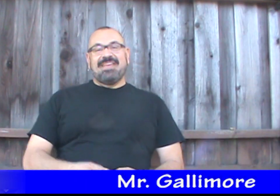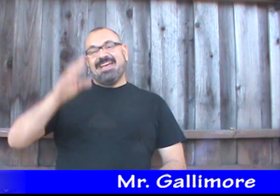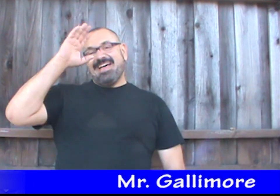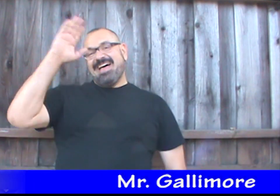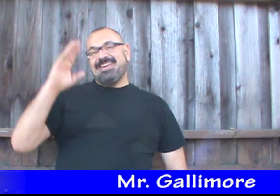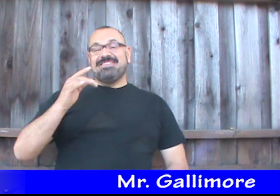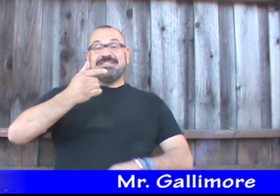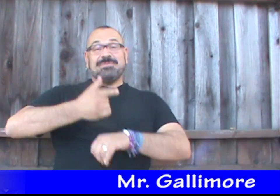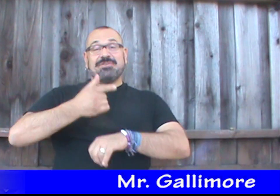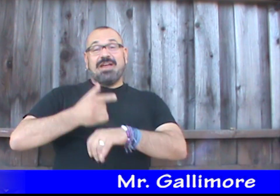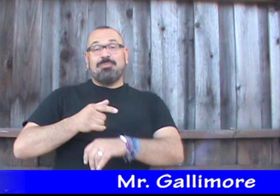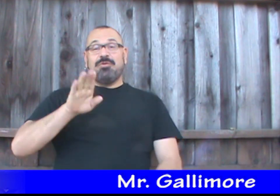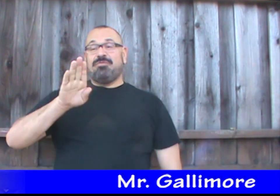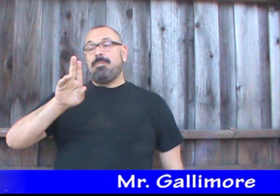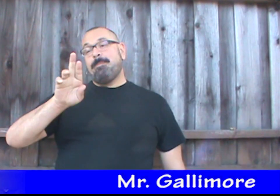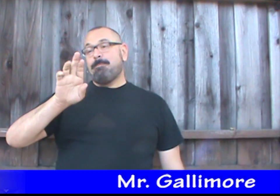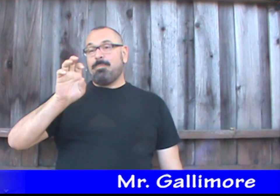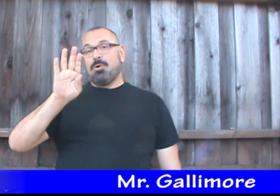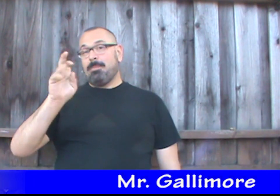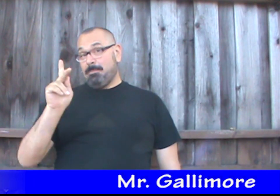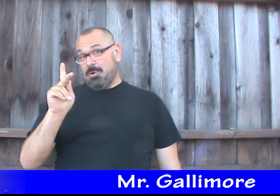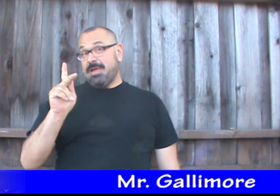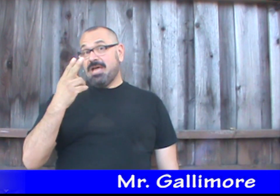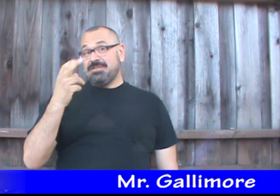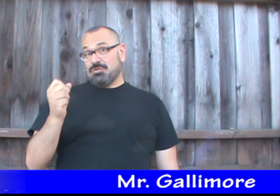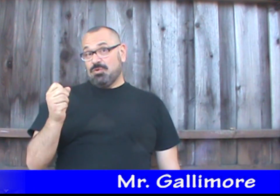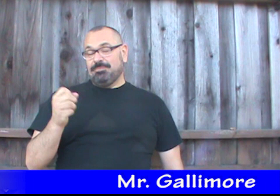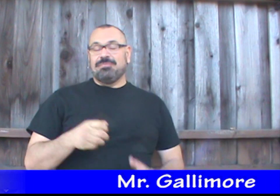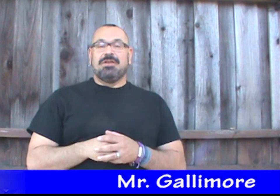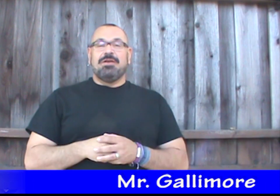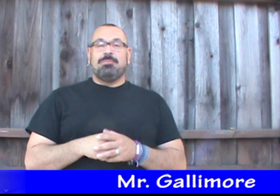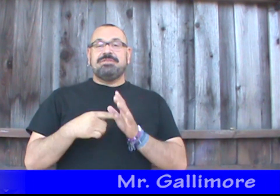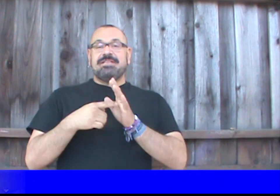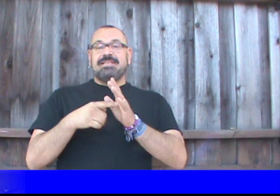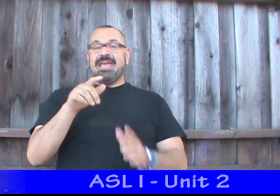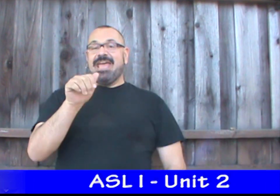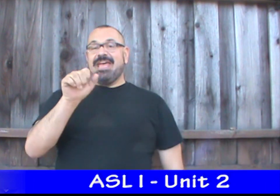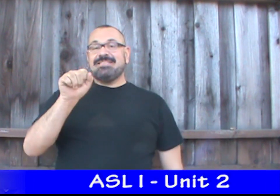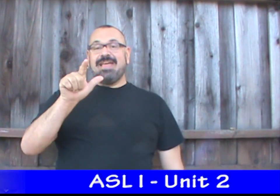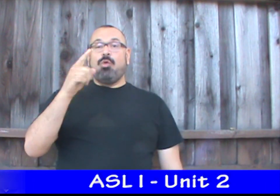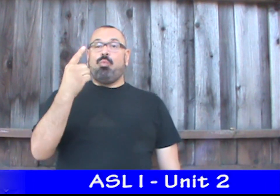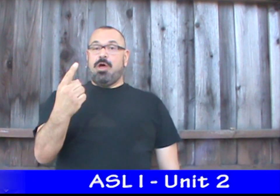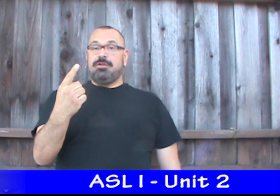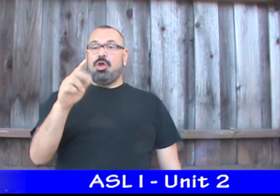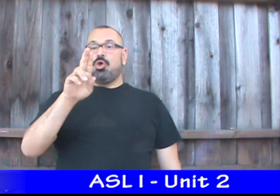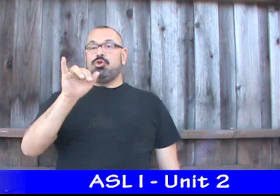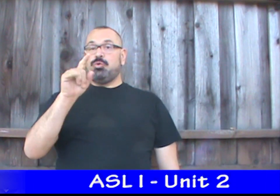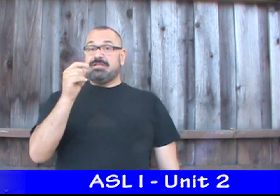Hi, this is Mr. Gallimore from Burbank High School, presenting ASL 1, Unit